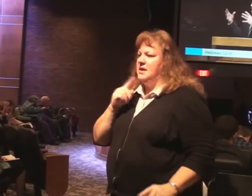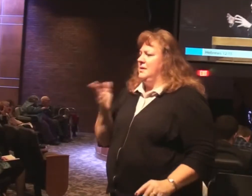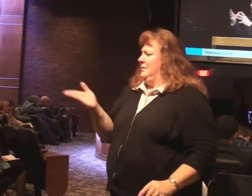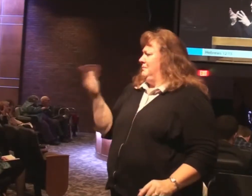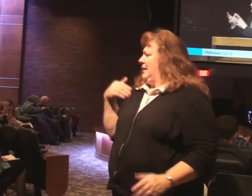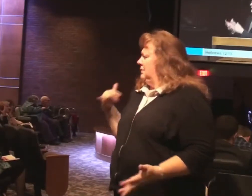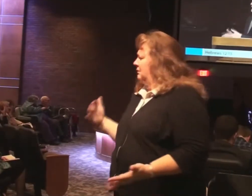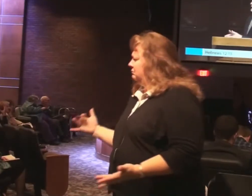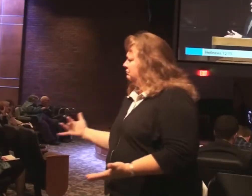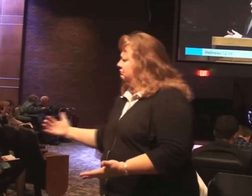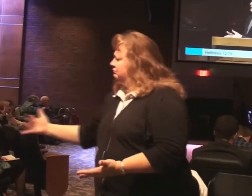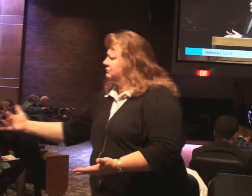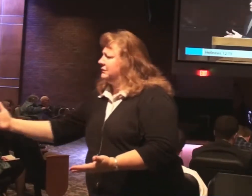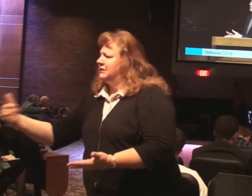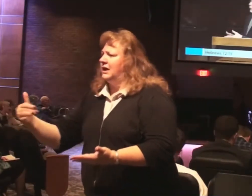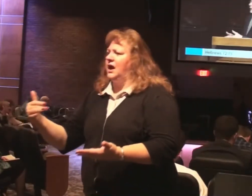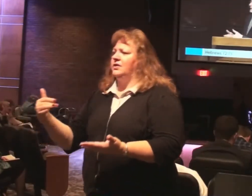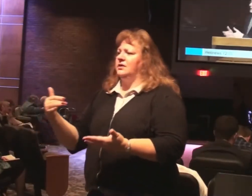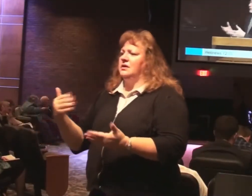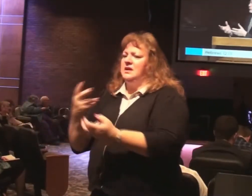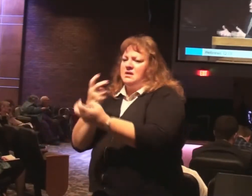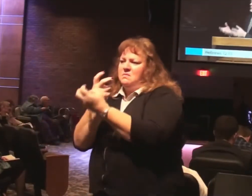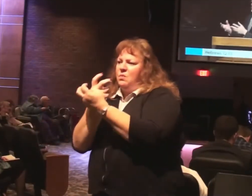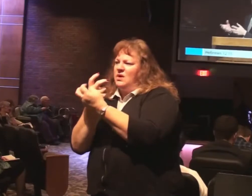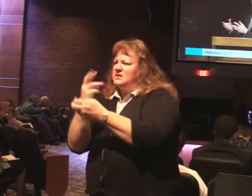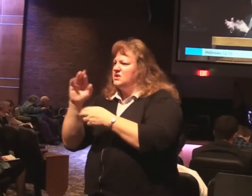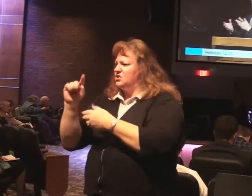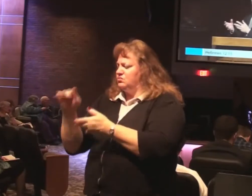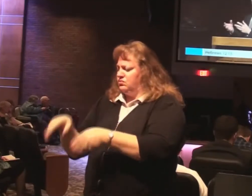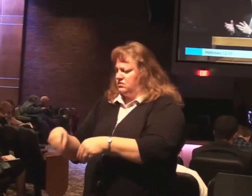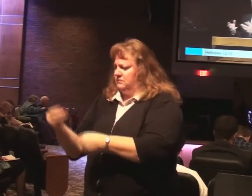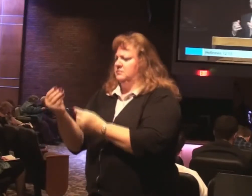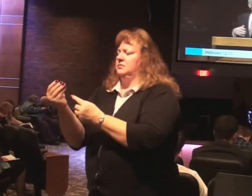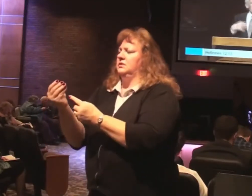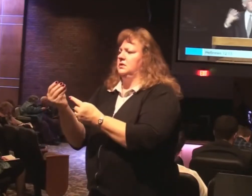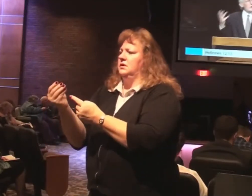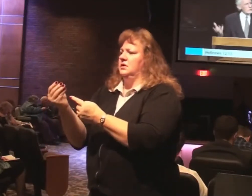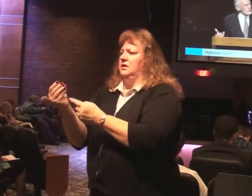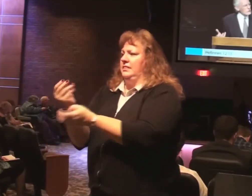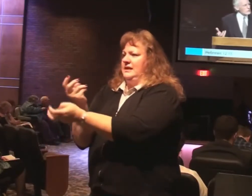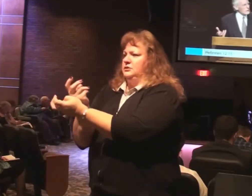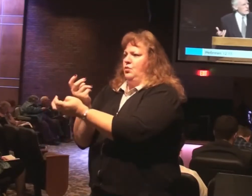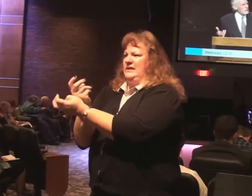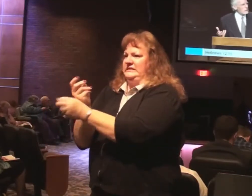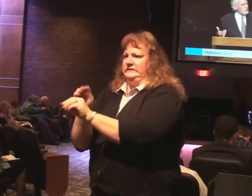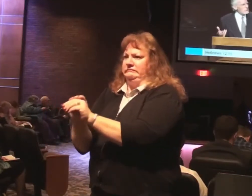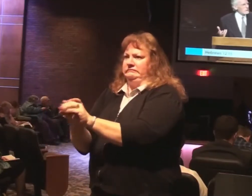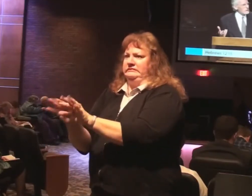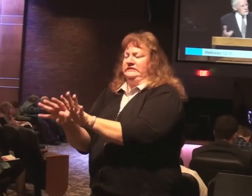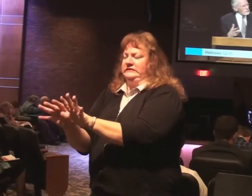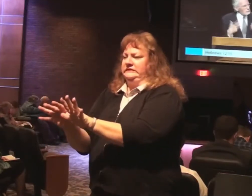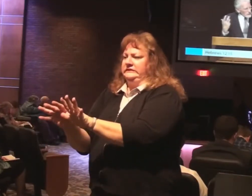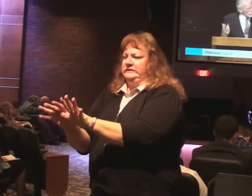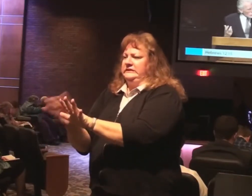and so on. If you gathered a poisonous root from a plant. It would what? Be poisonous. It would be bitter.